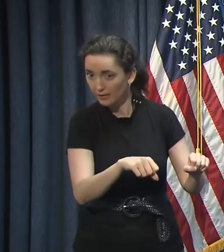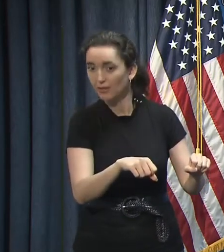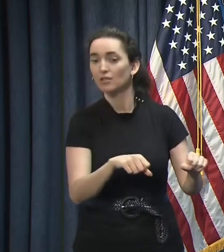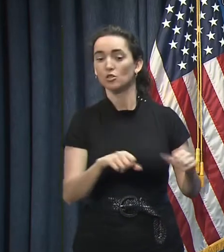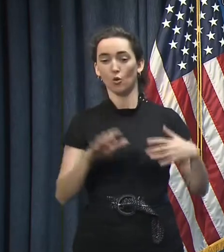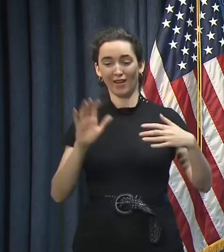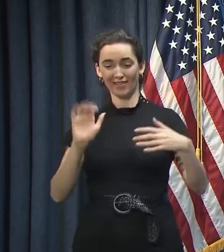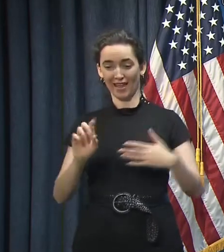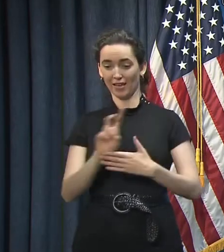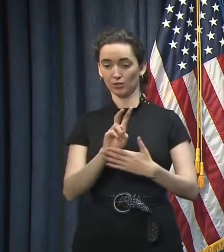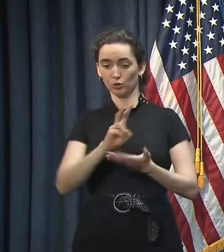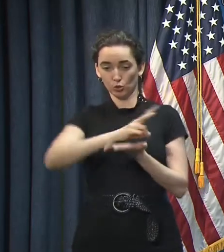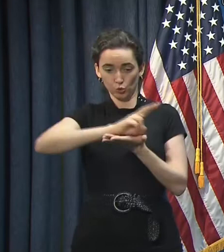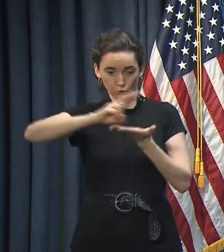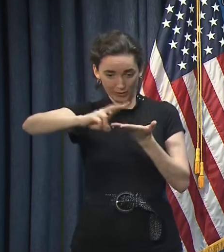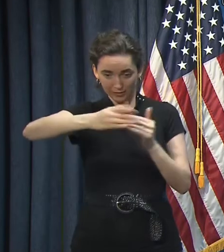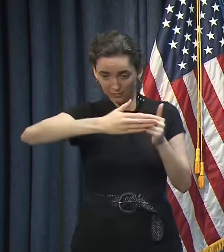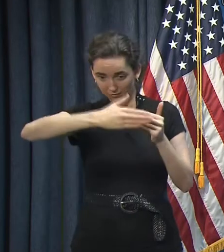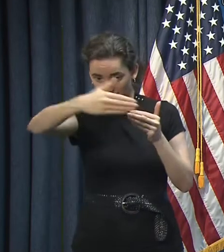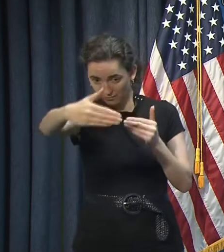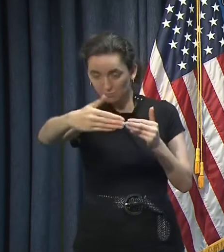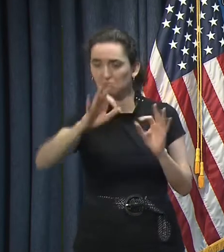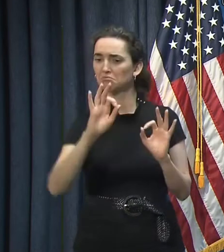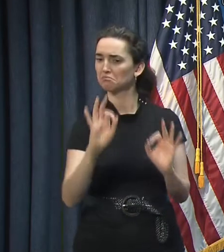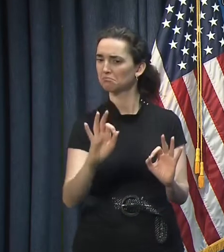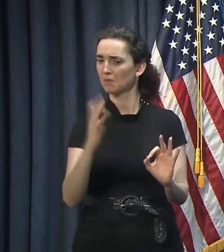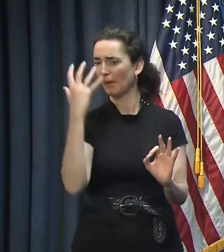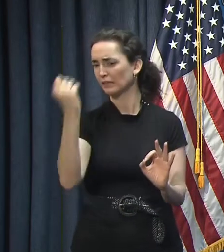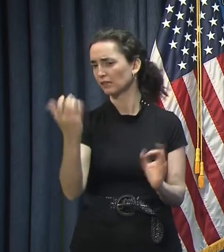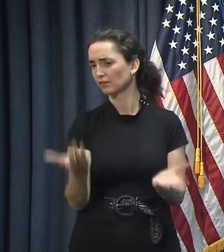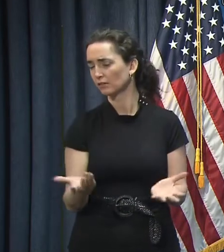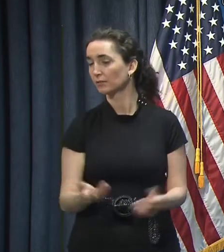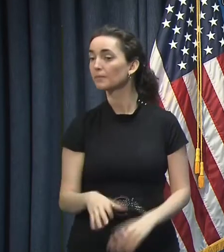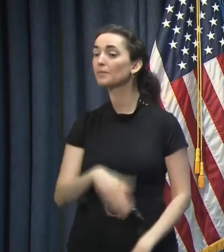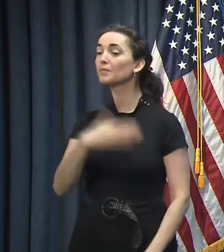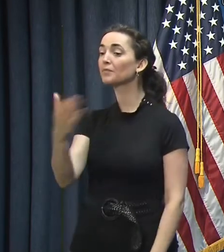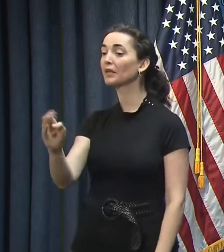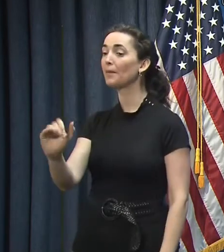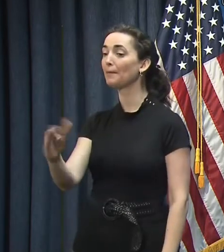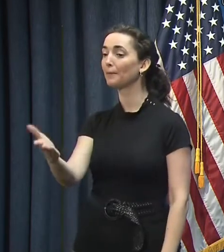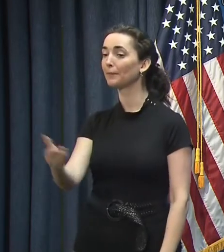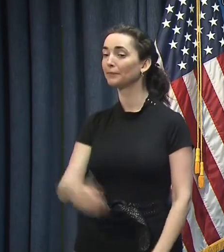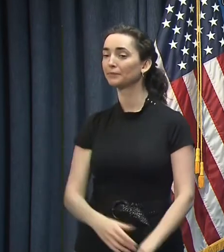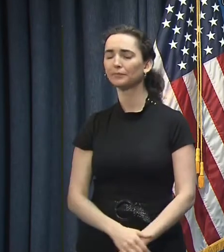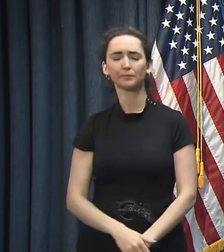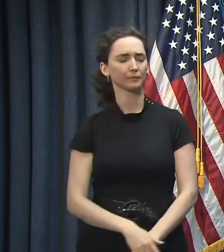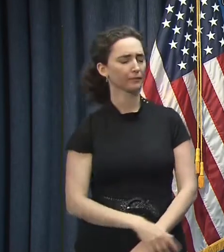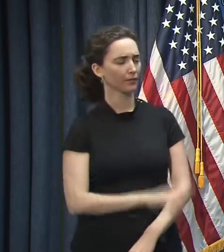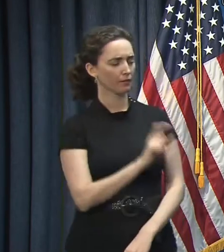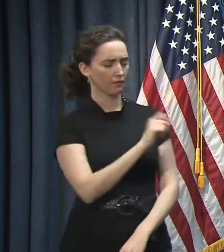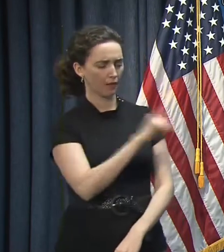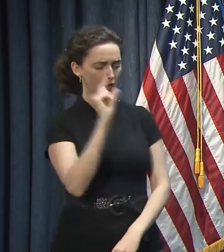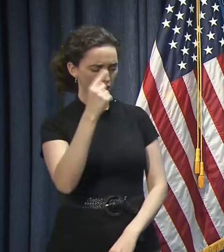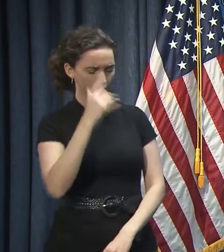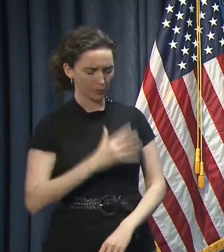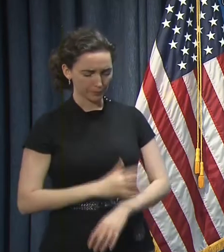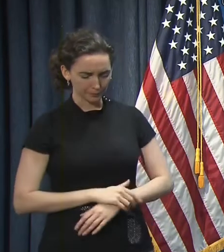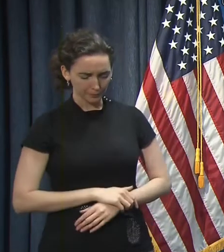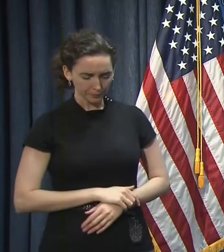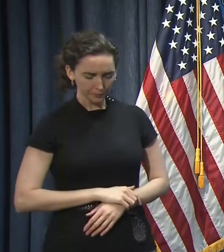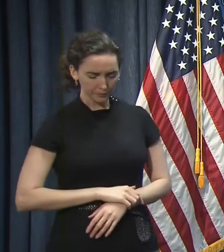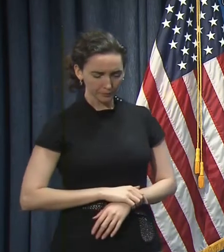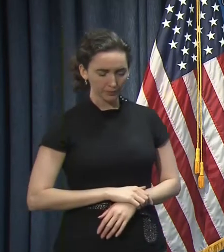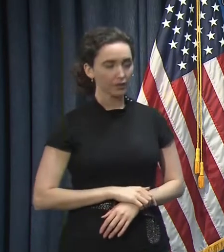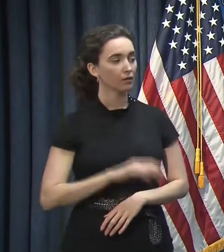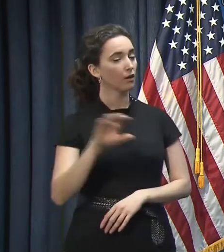two weeks just made sense from that perspective. Yes, ma'am. Some other states have, because